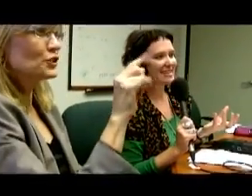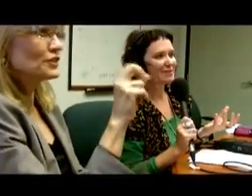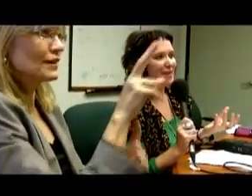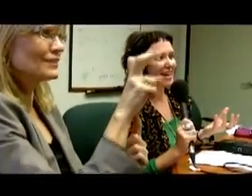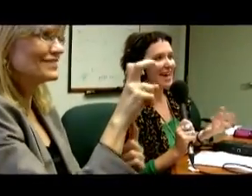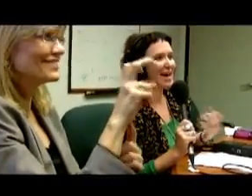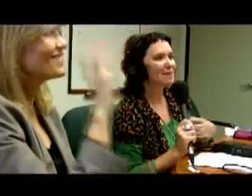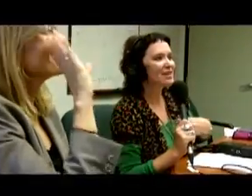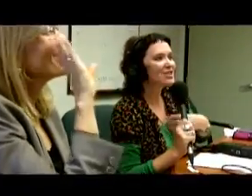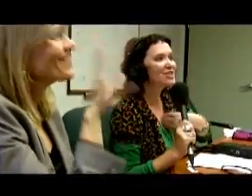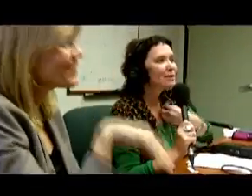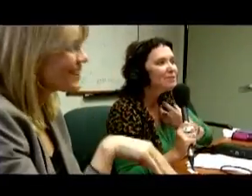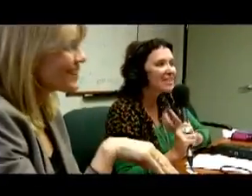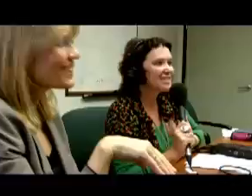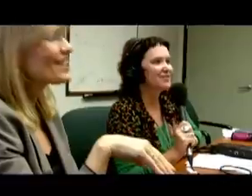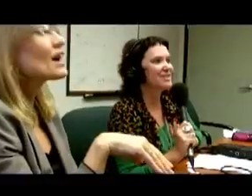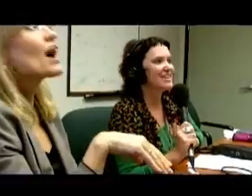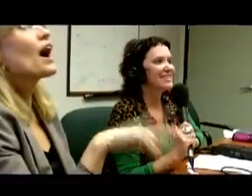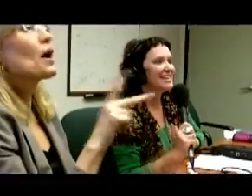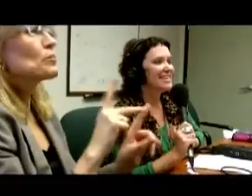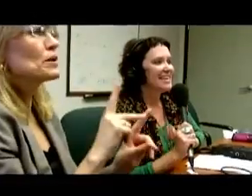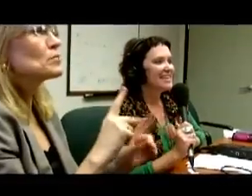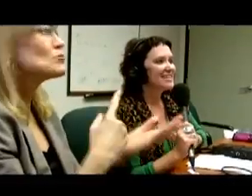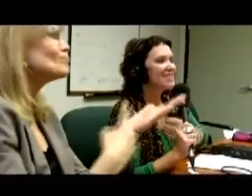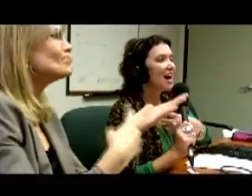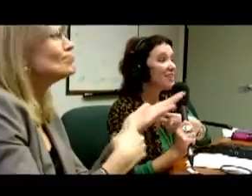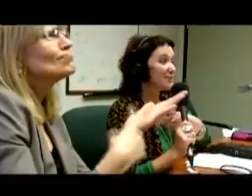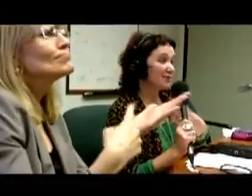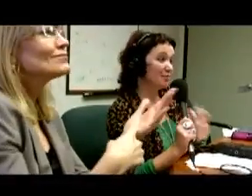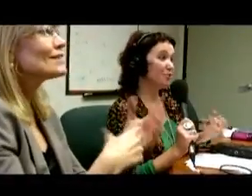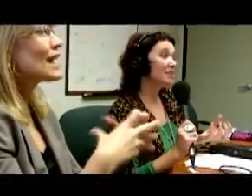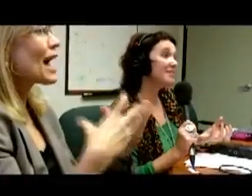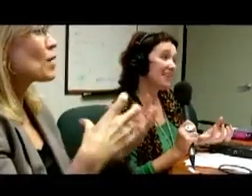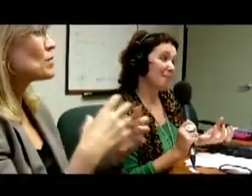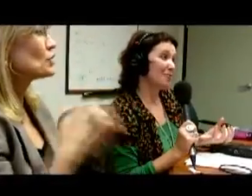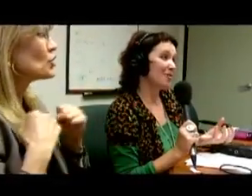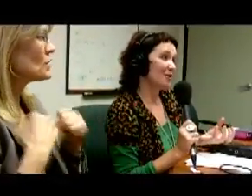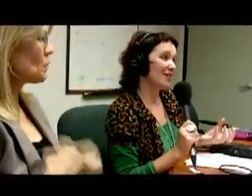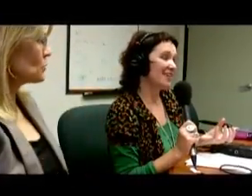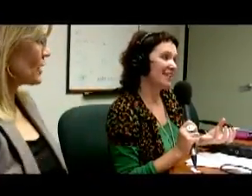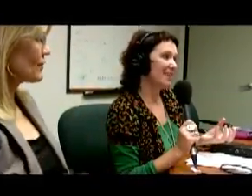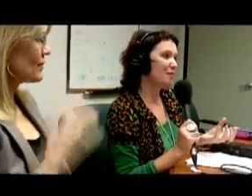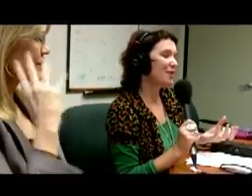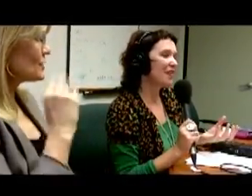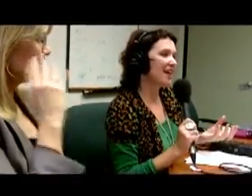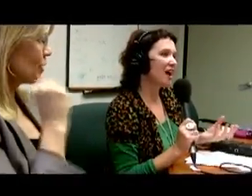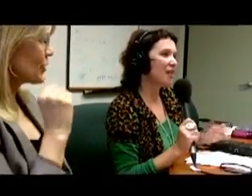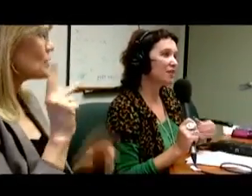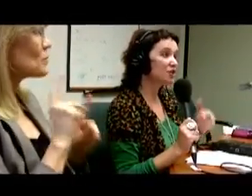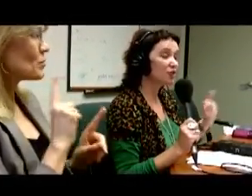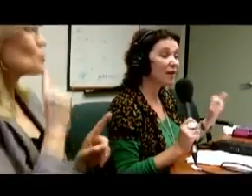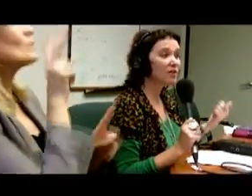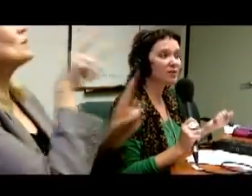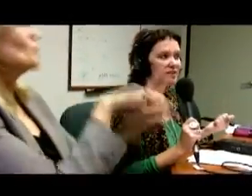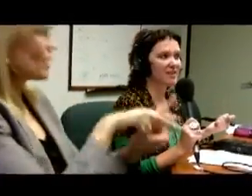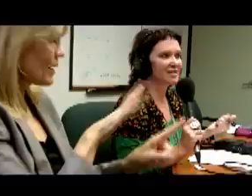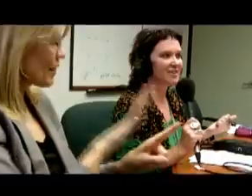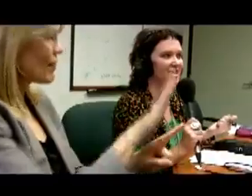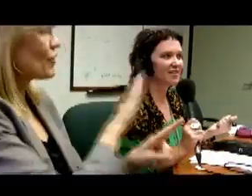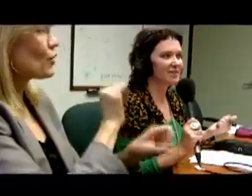about how much subjectivity scientists bring to their work and whether that either strengthens their science